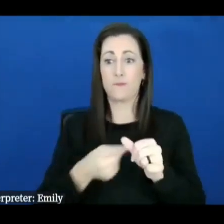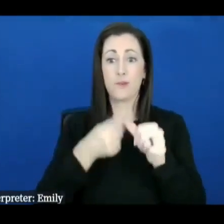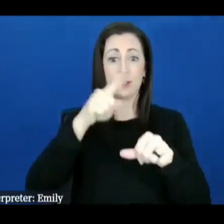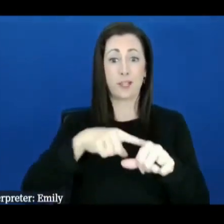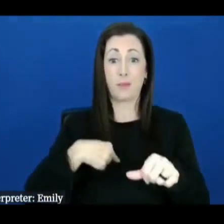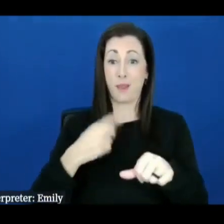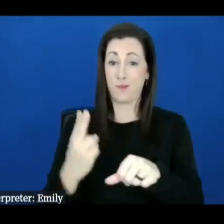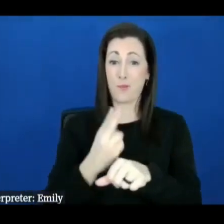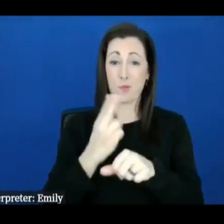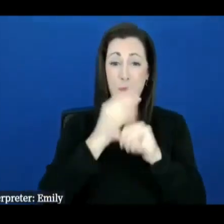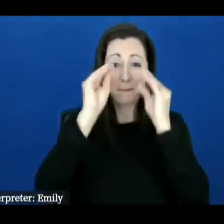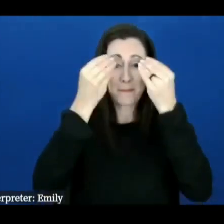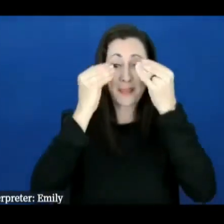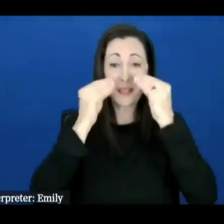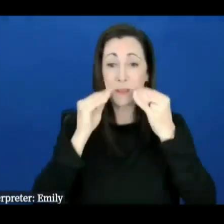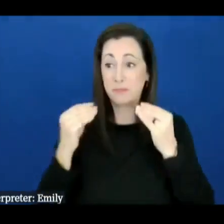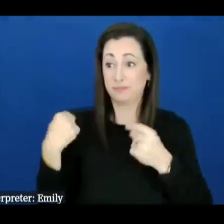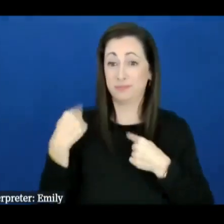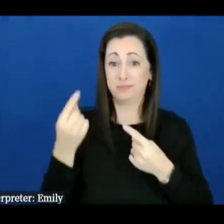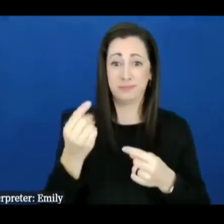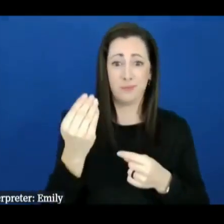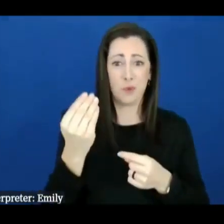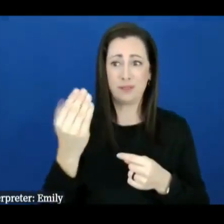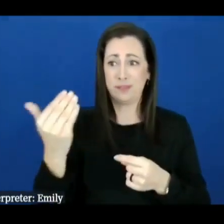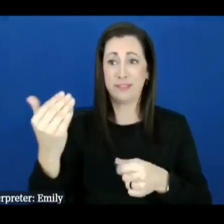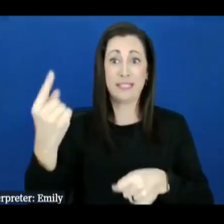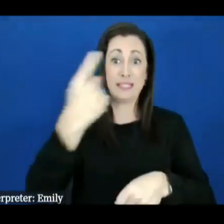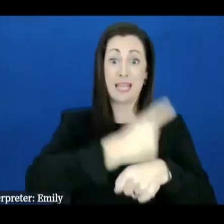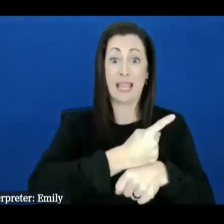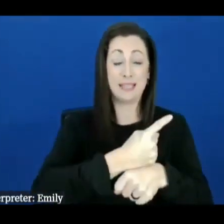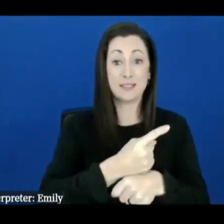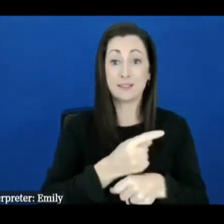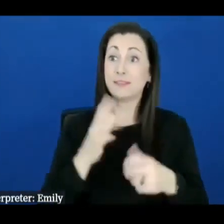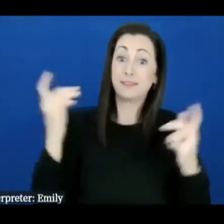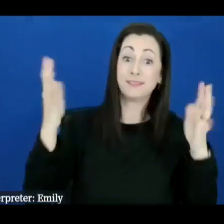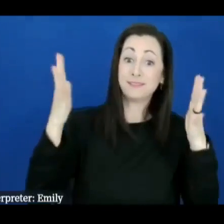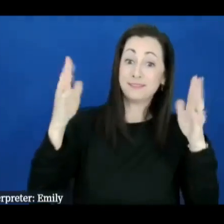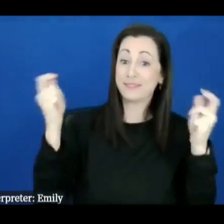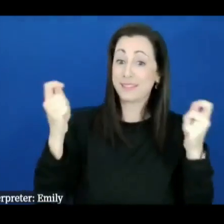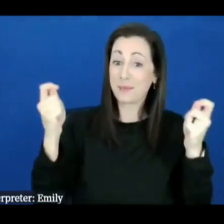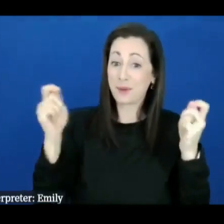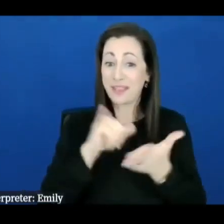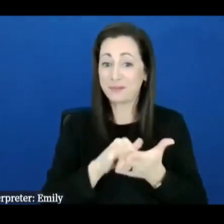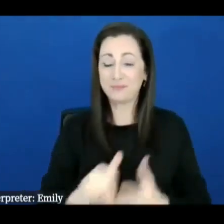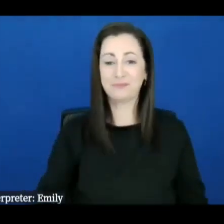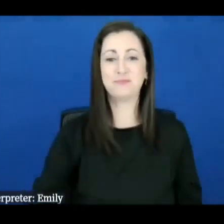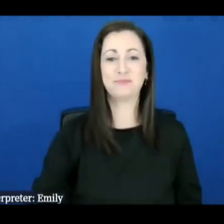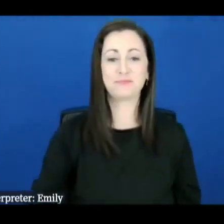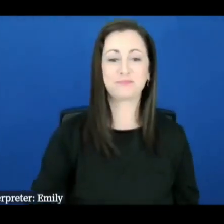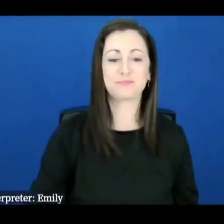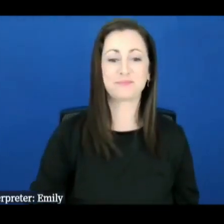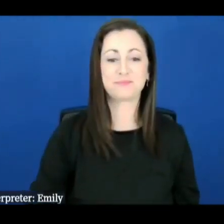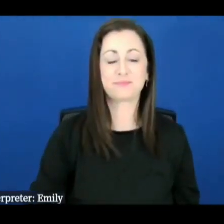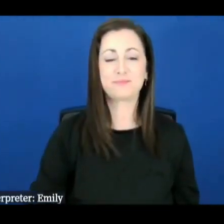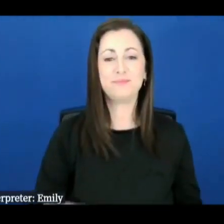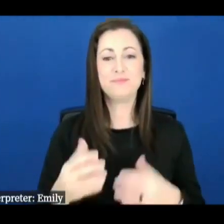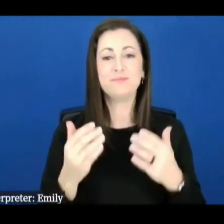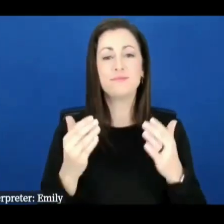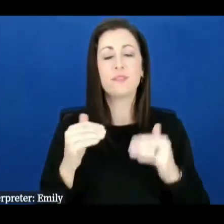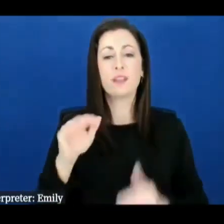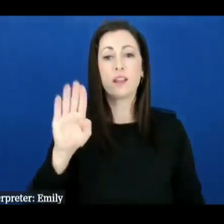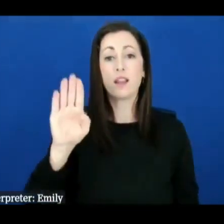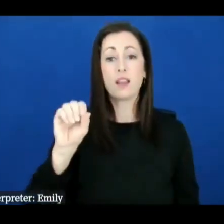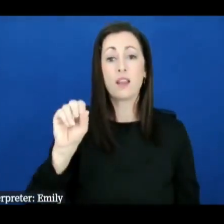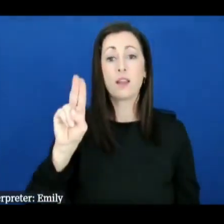um in 14 or 15 days so that's something to celebrate um so bounty and soul